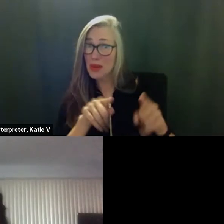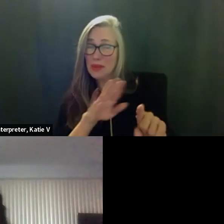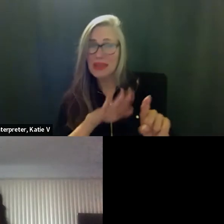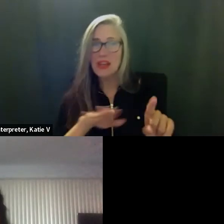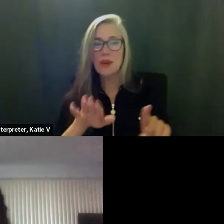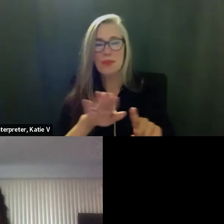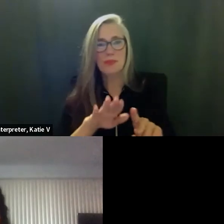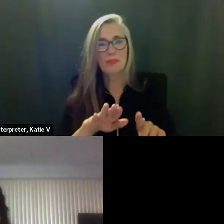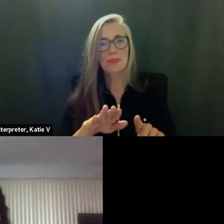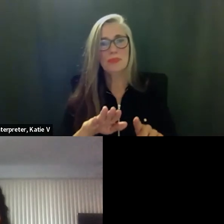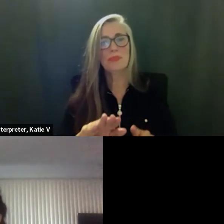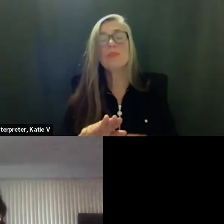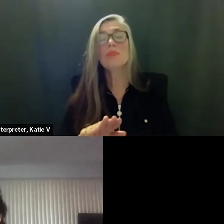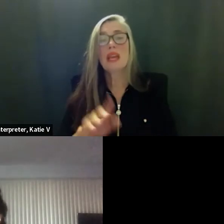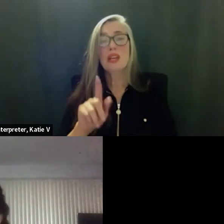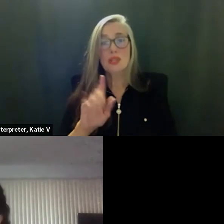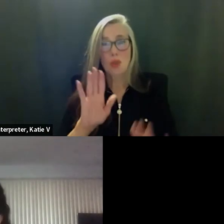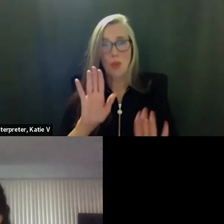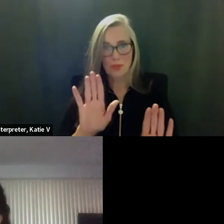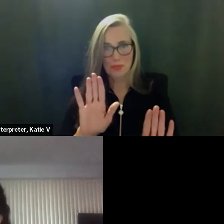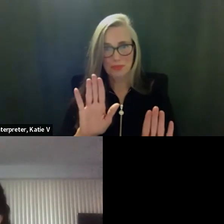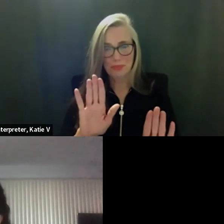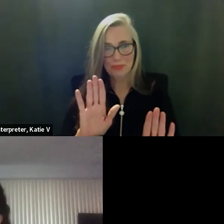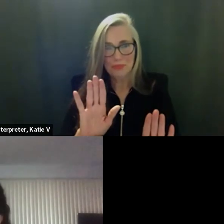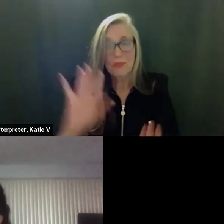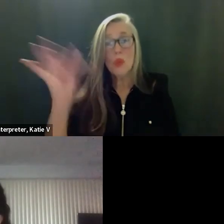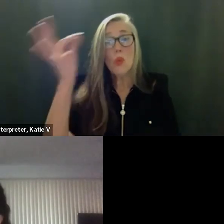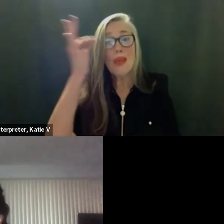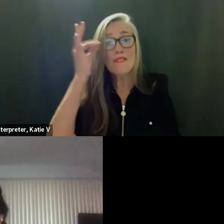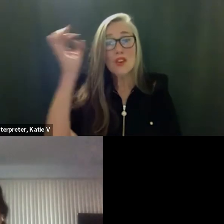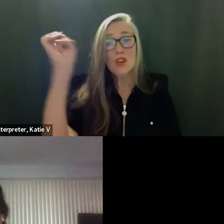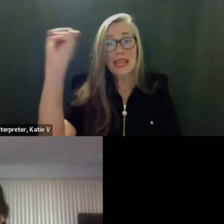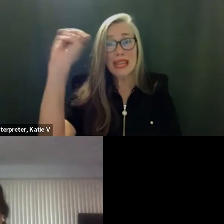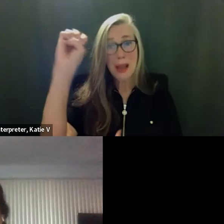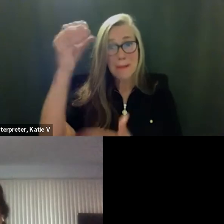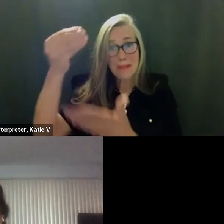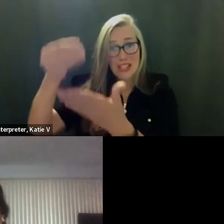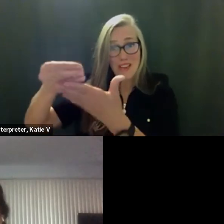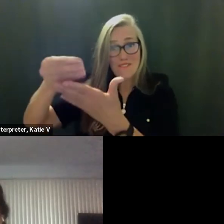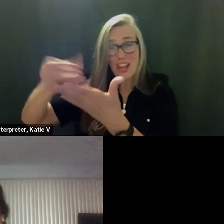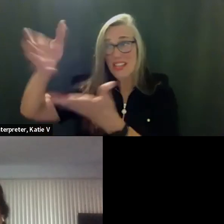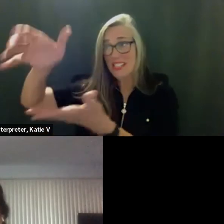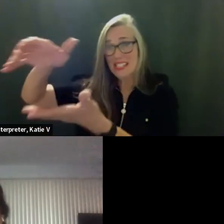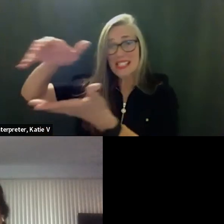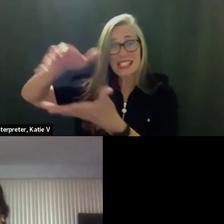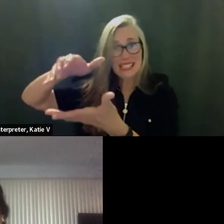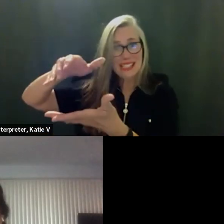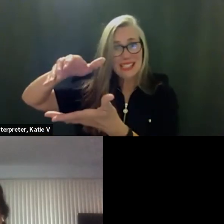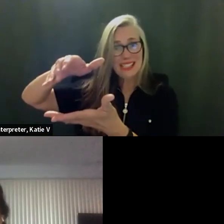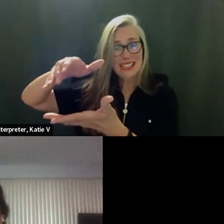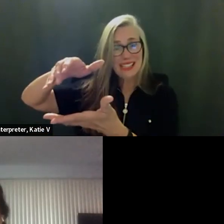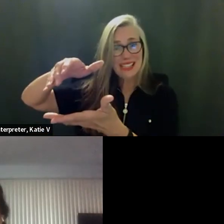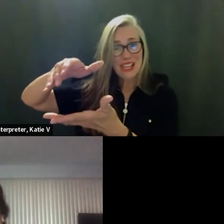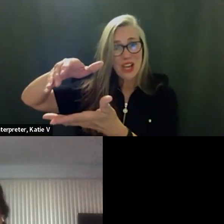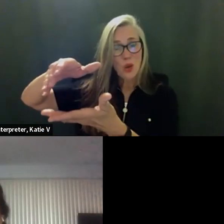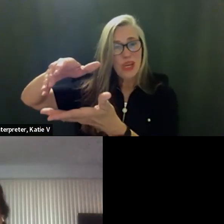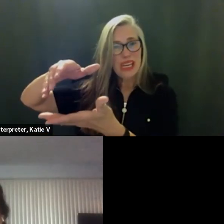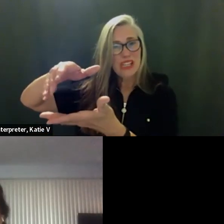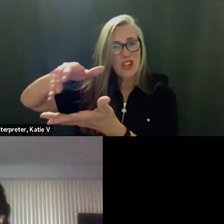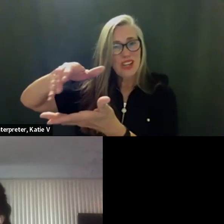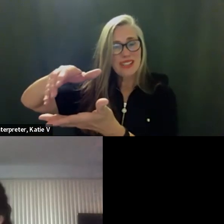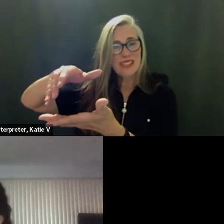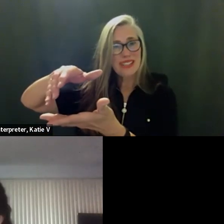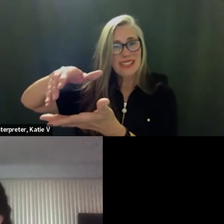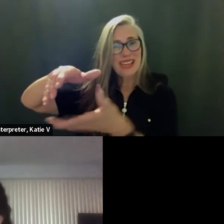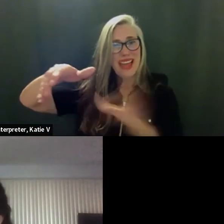basically we took some of our um federal emergency funds and just replace it so it's just it's just shifting the funds